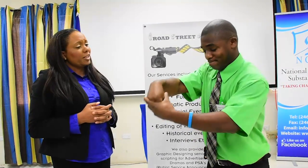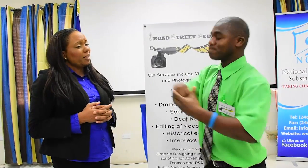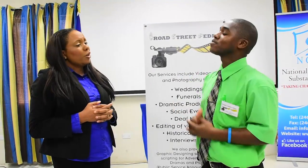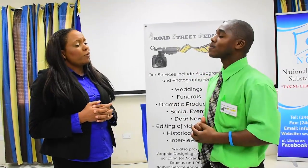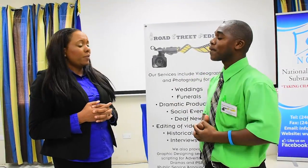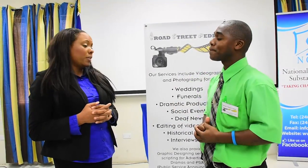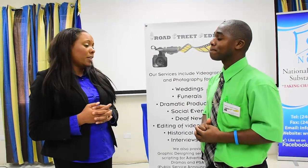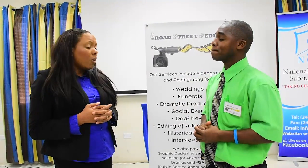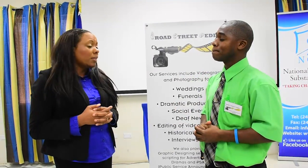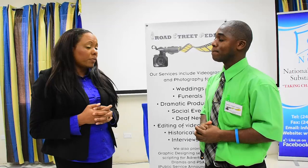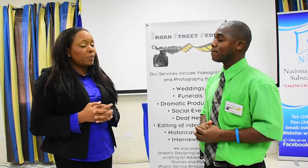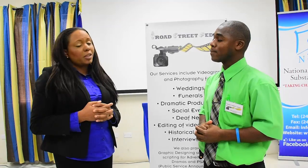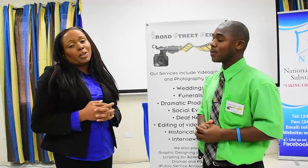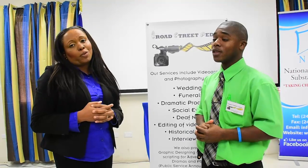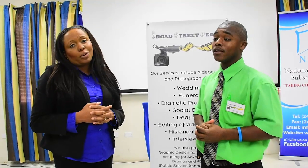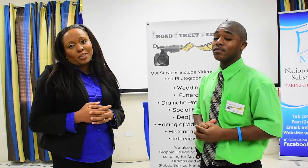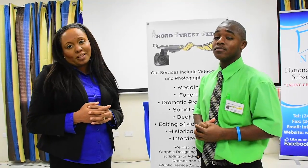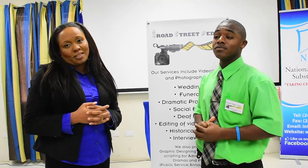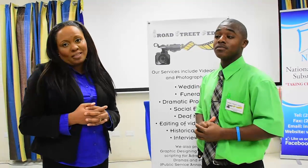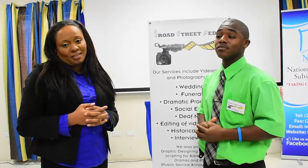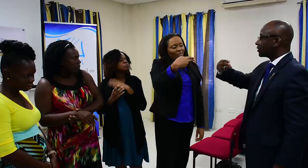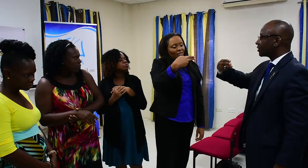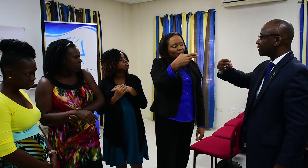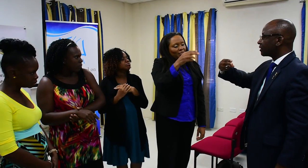inspiration, really for all the deaf communities to be involved.